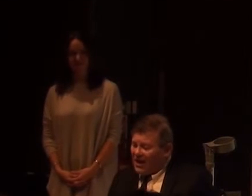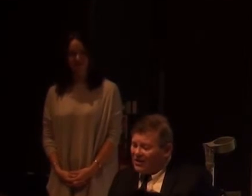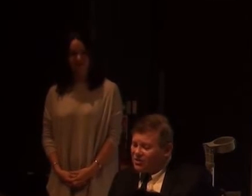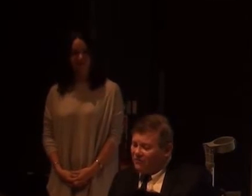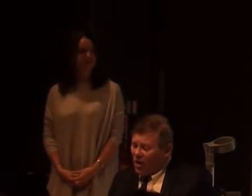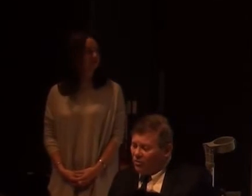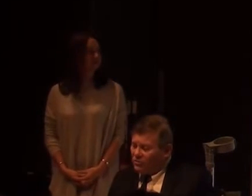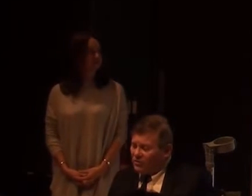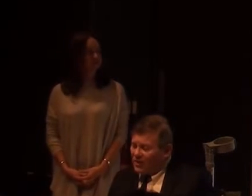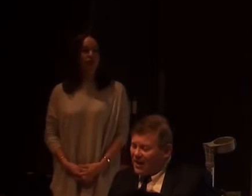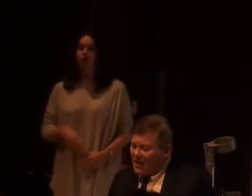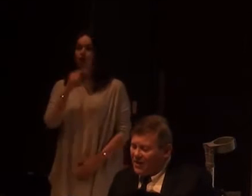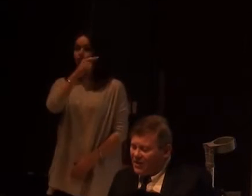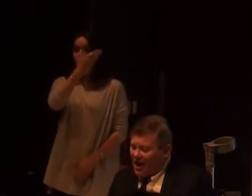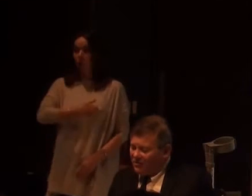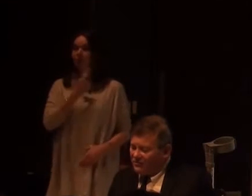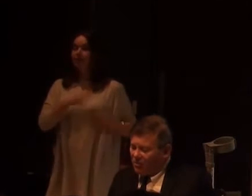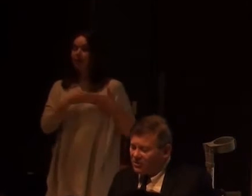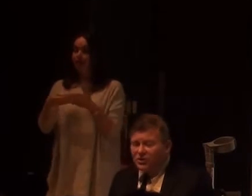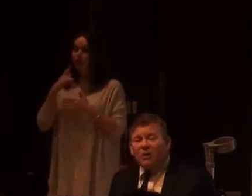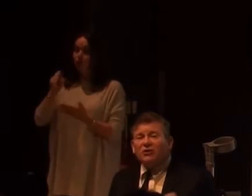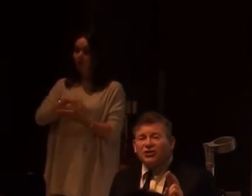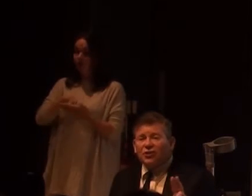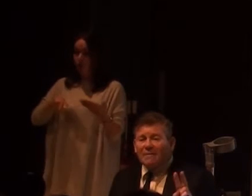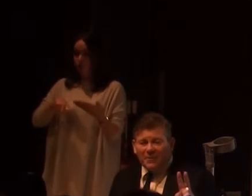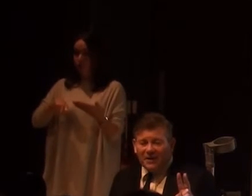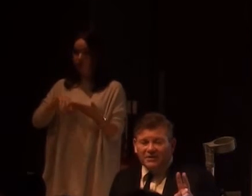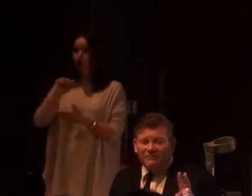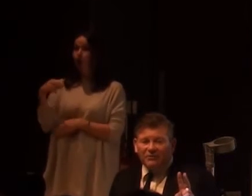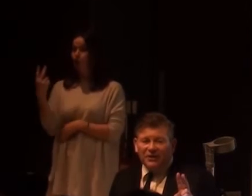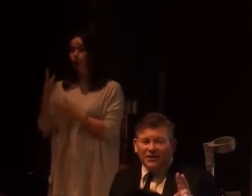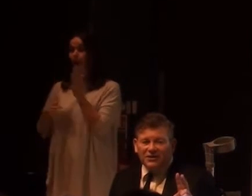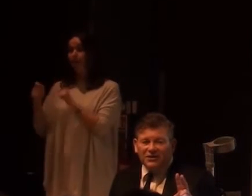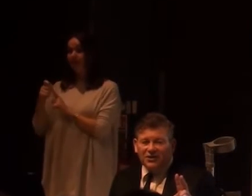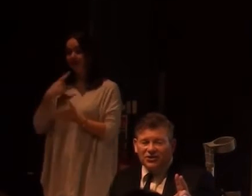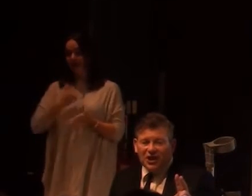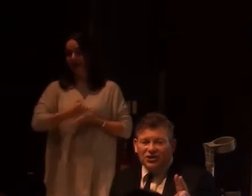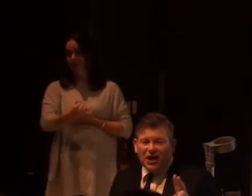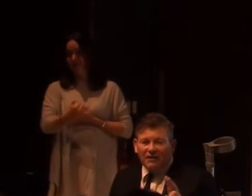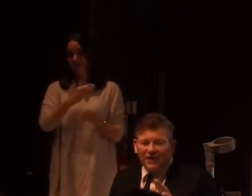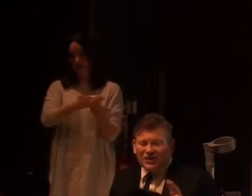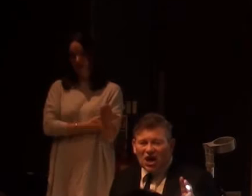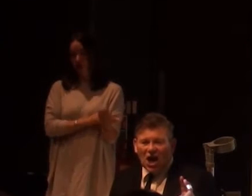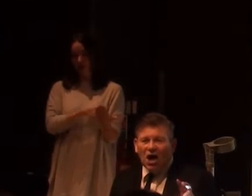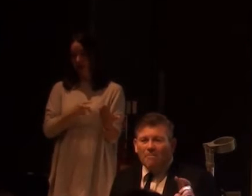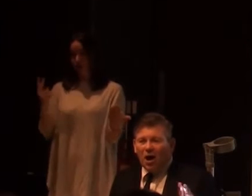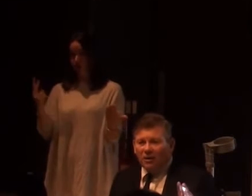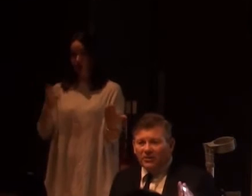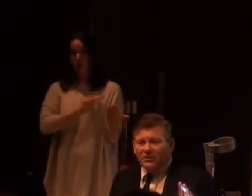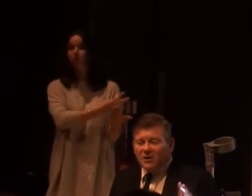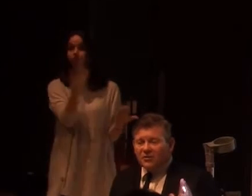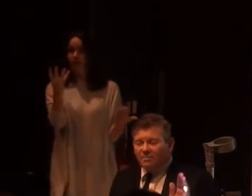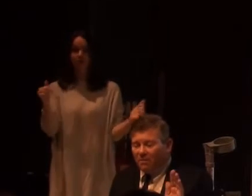that led to a vote in the House of Commons. There were only two MPs that voted against this legislation out of the entire